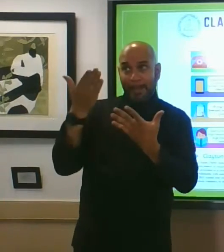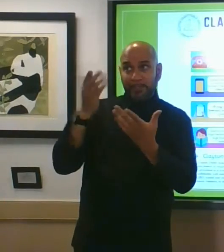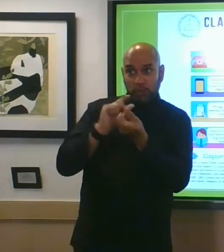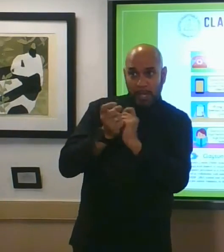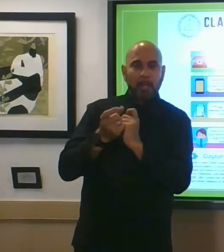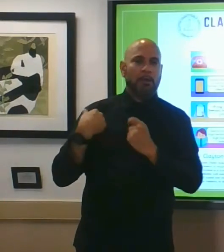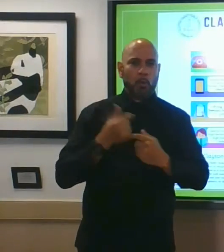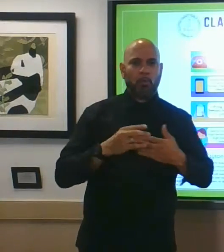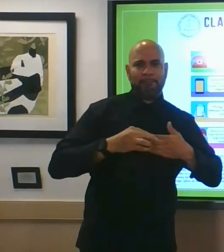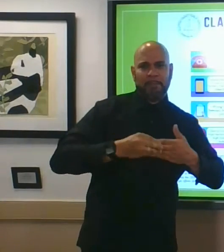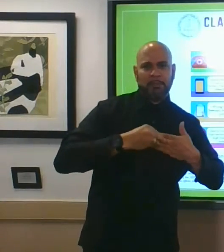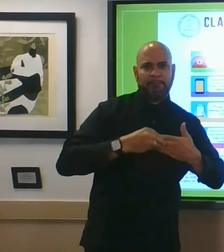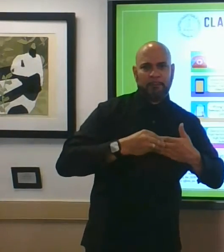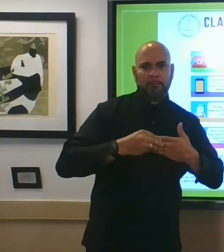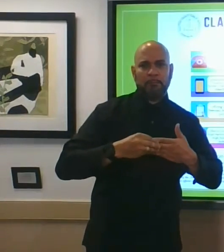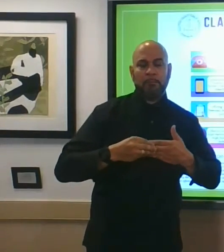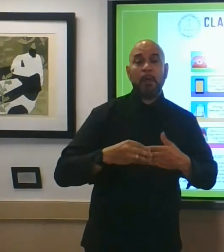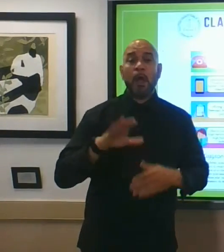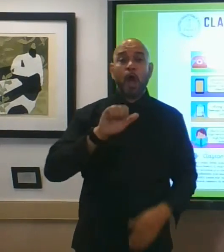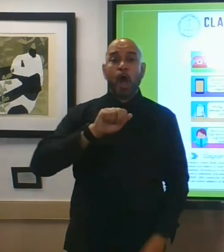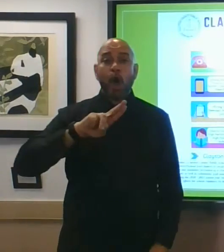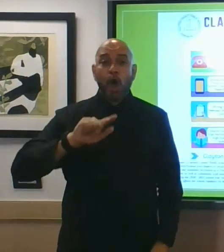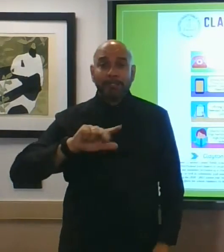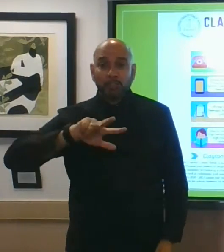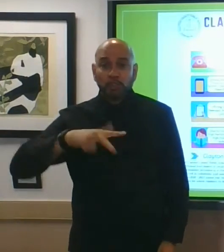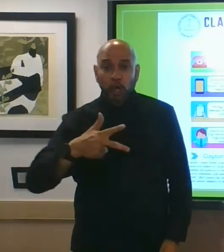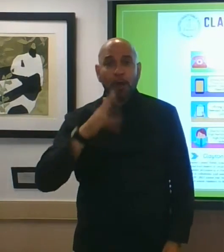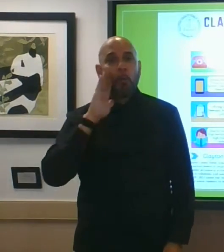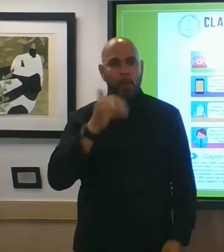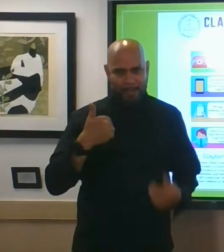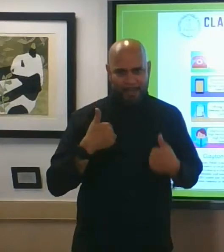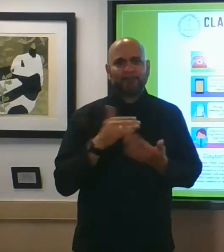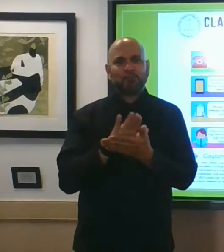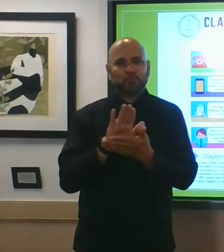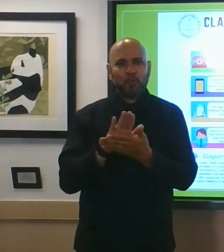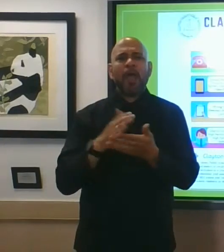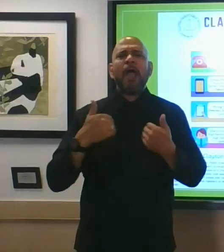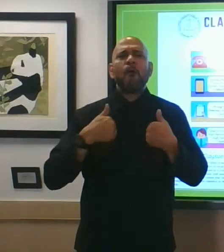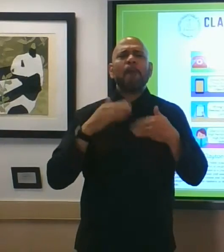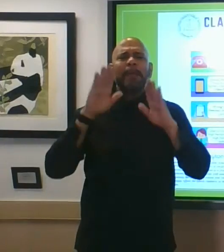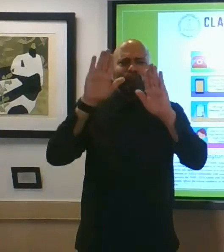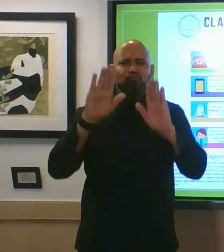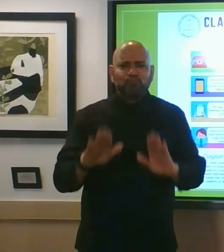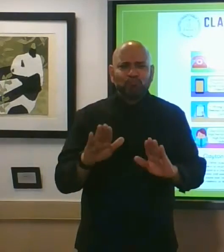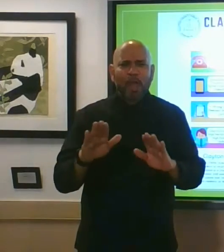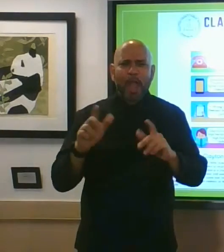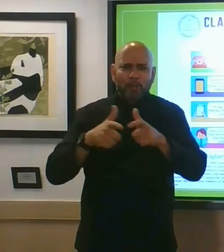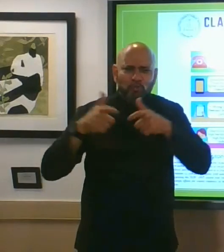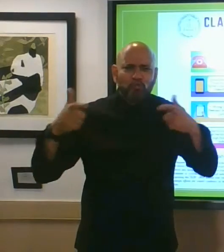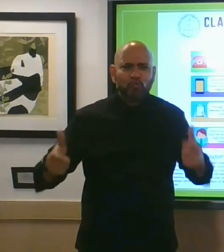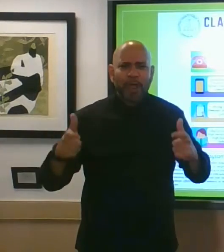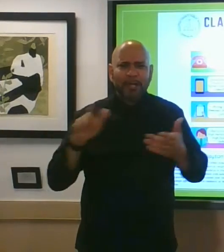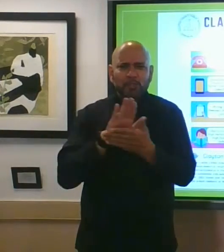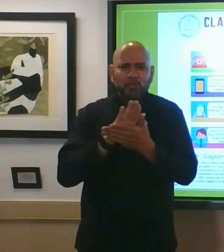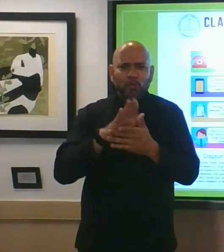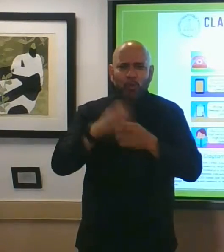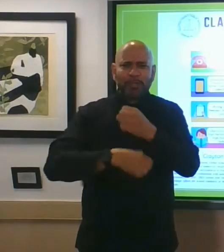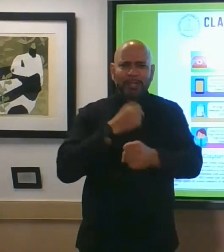school on august 3rd it will be a great school year so let's just gird up our minds everybody